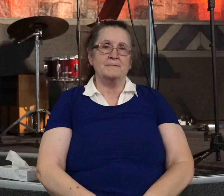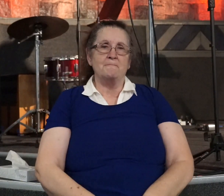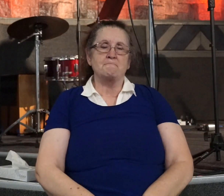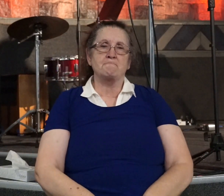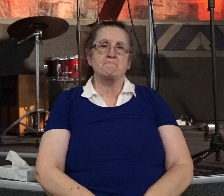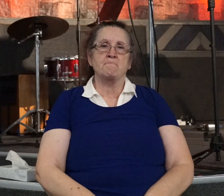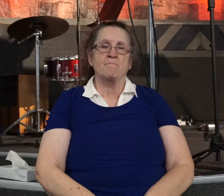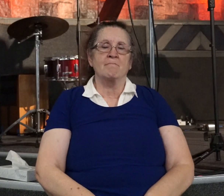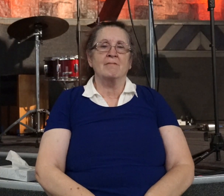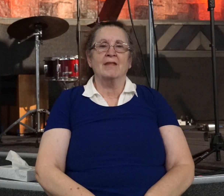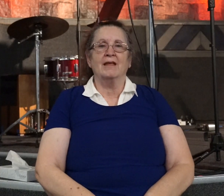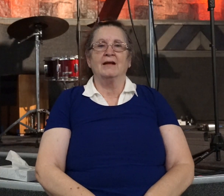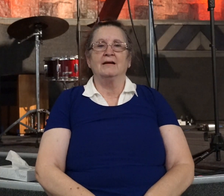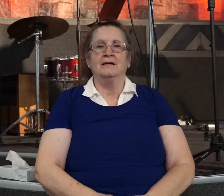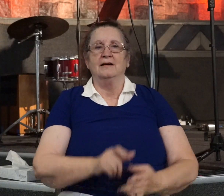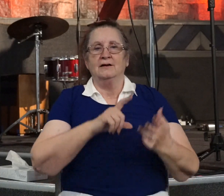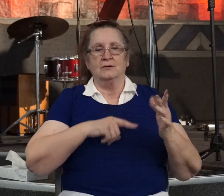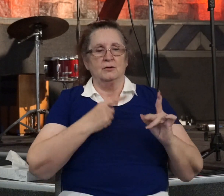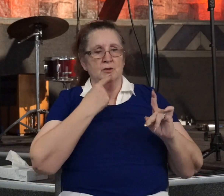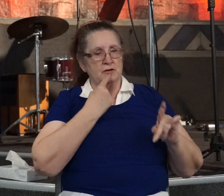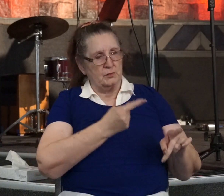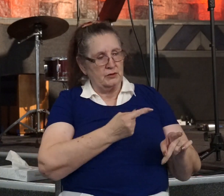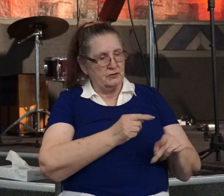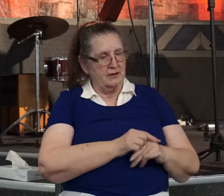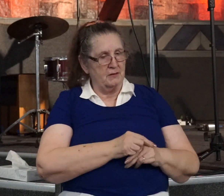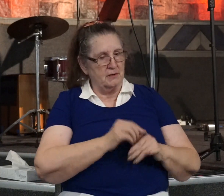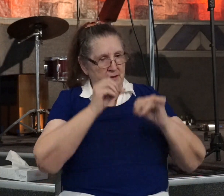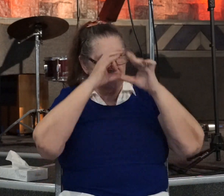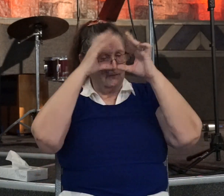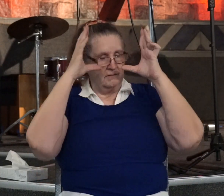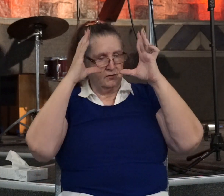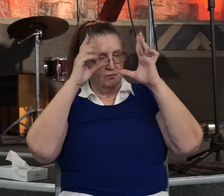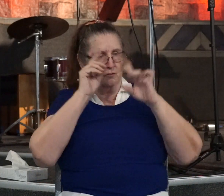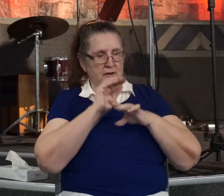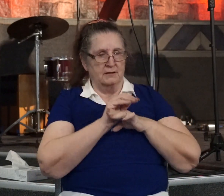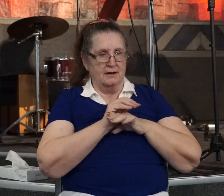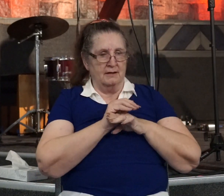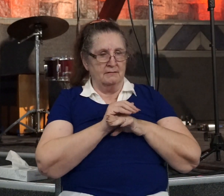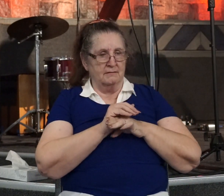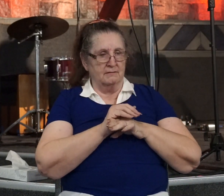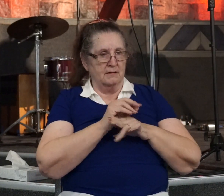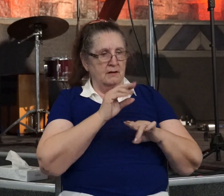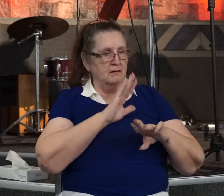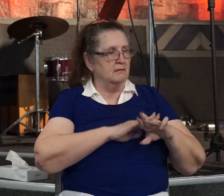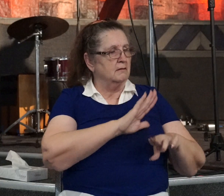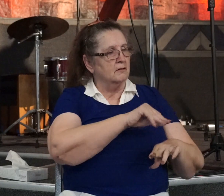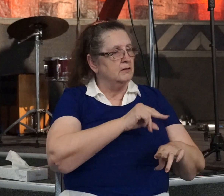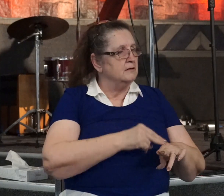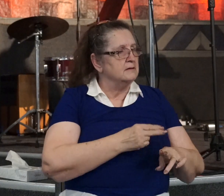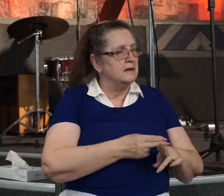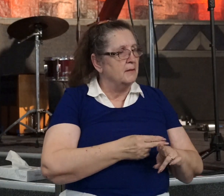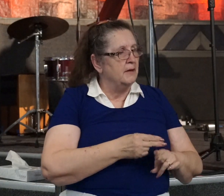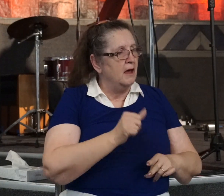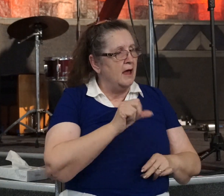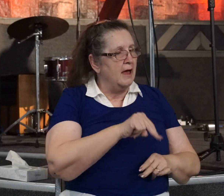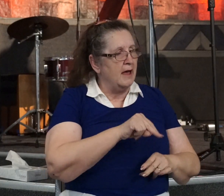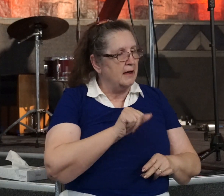Well, the Lord spoke to Ananias in a vision one evening, and the Lord called his name, Ananias. And I love